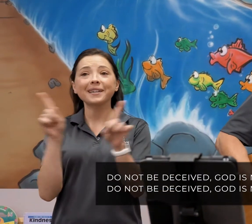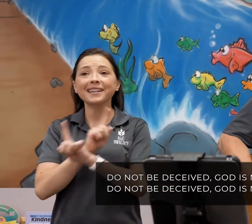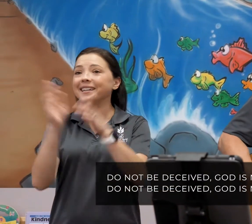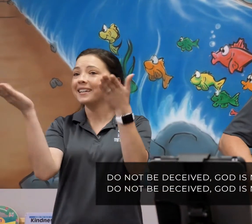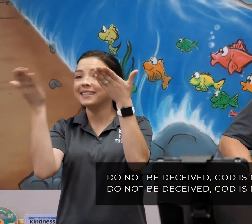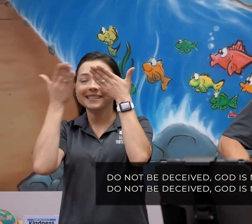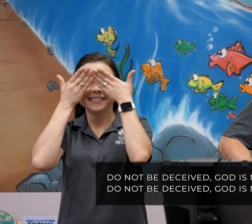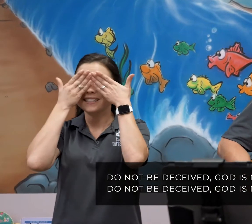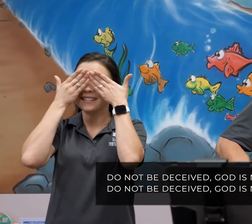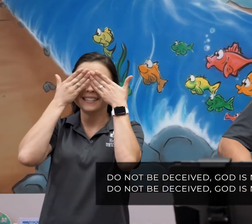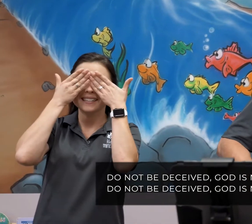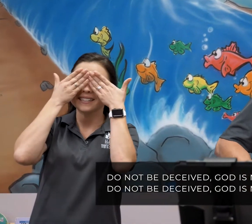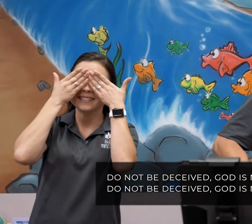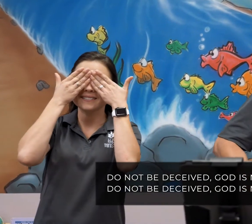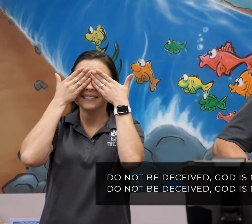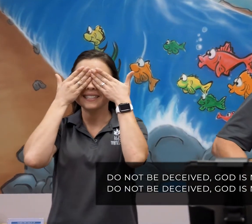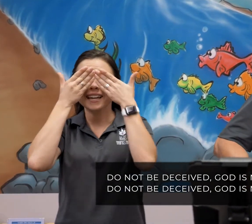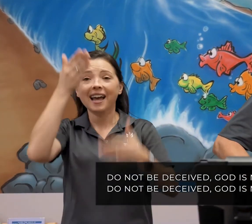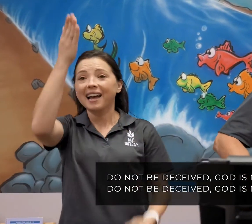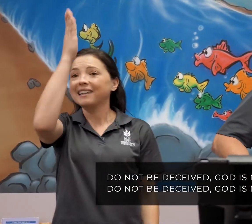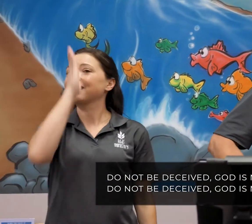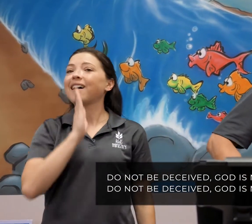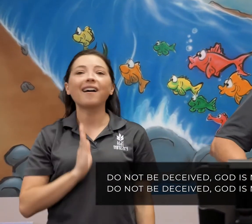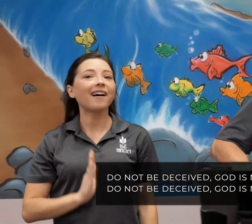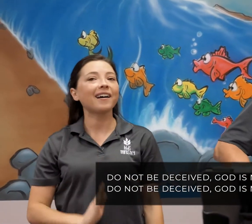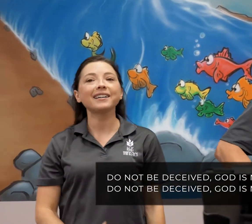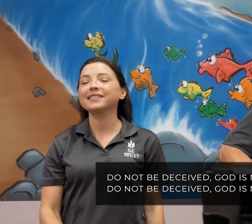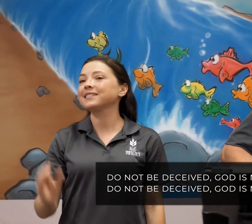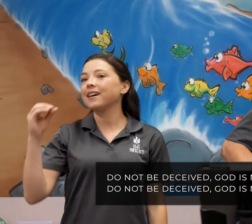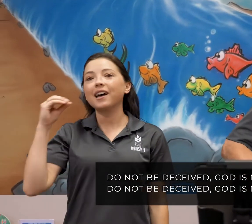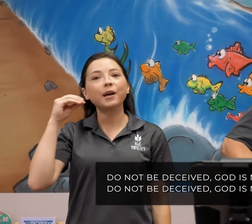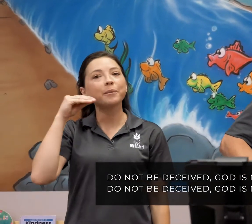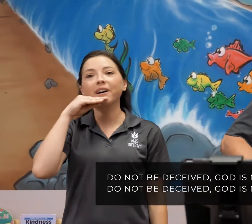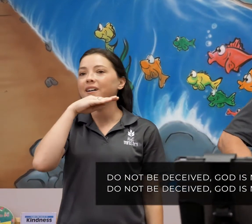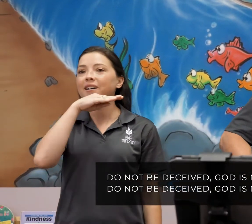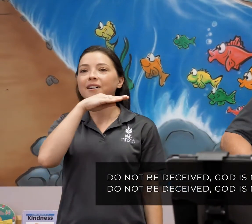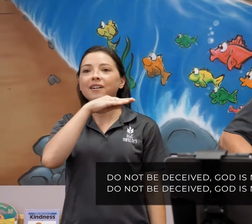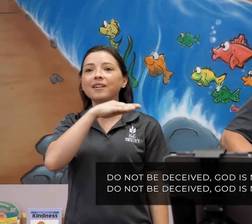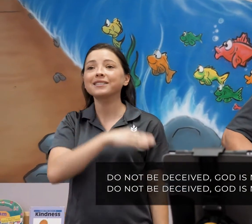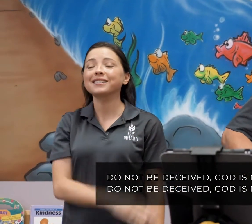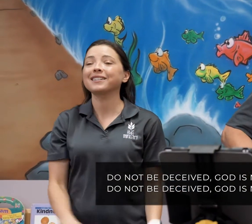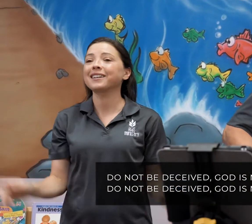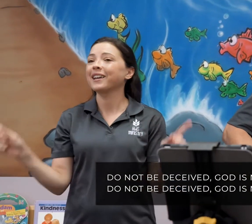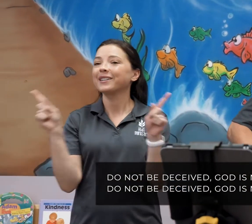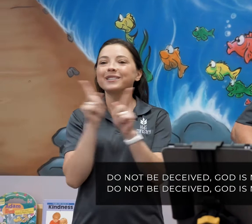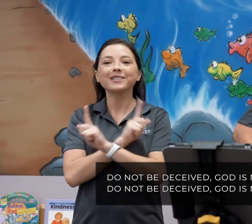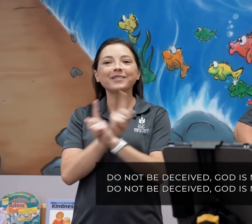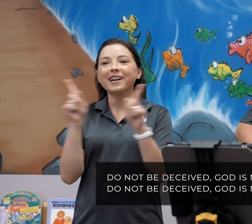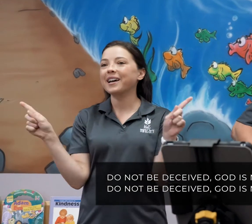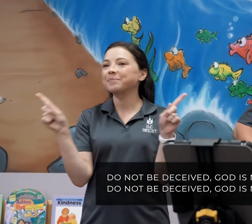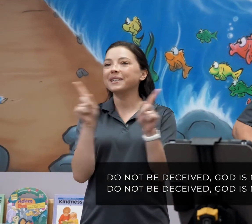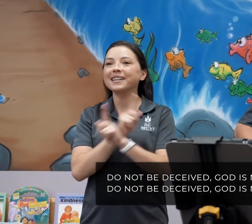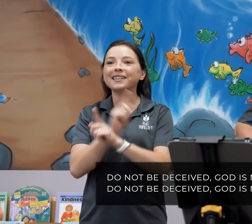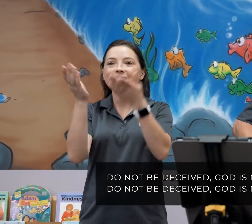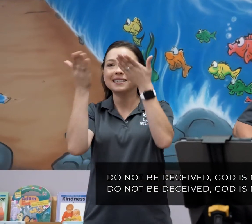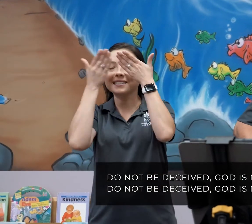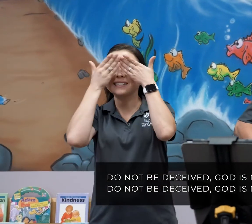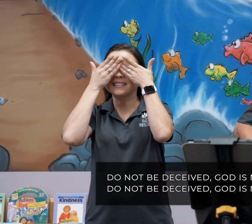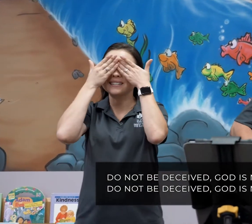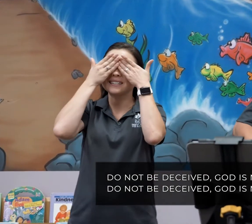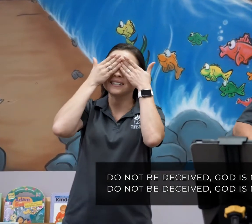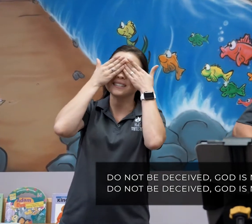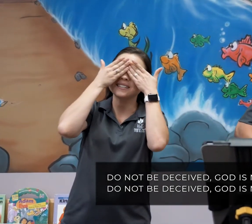not be deceived, God is not moth, do not be